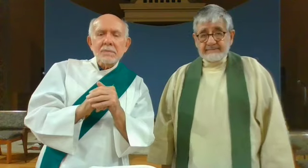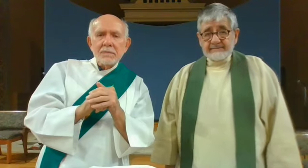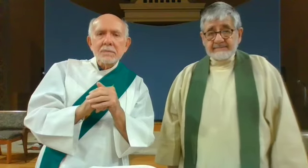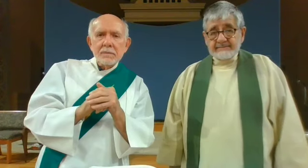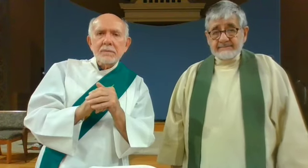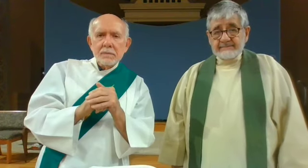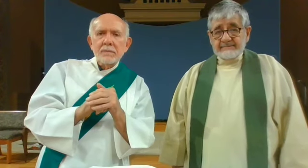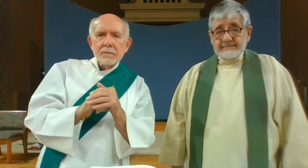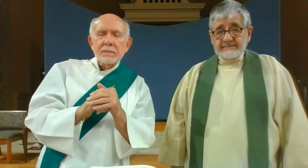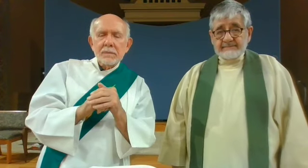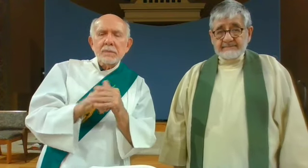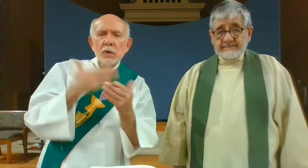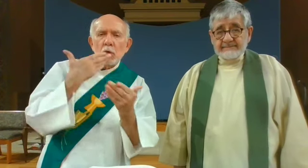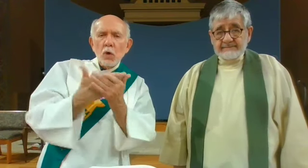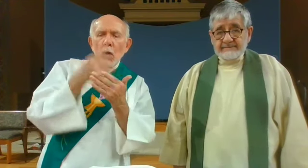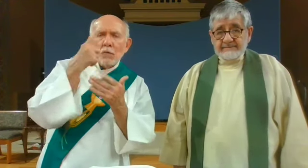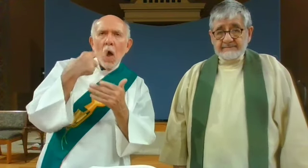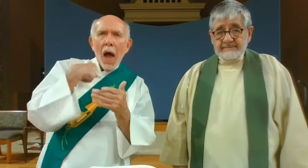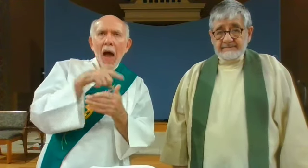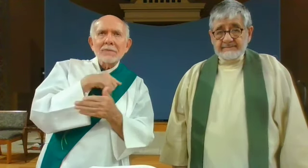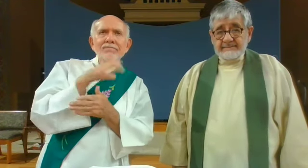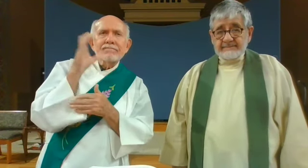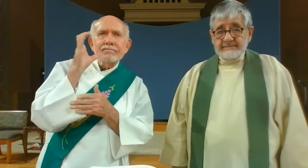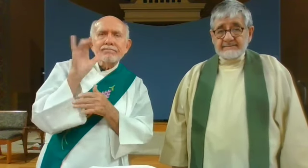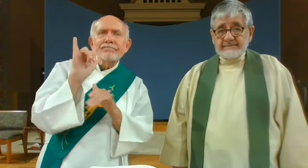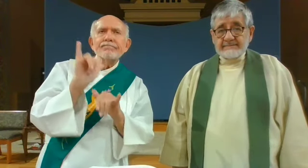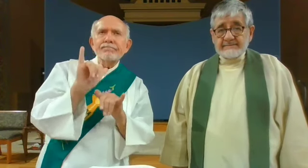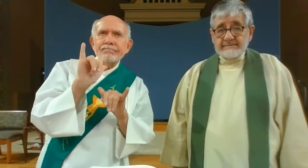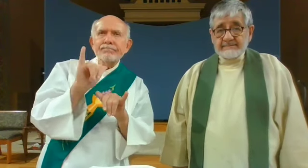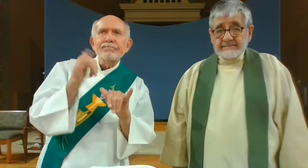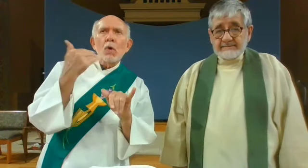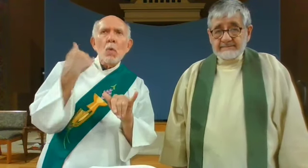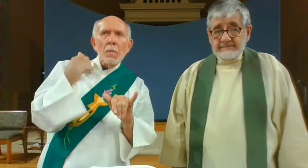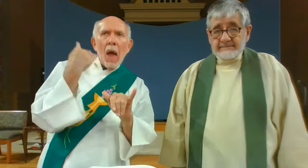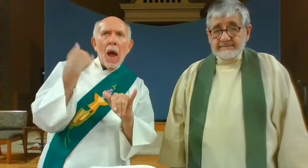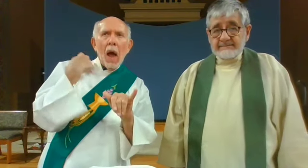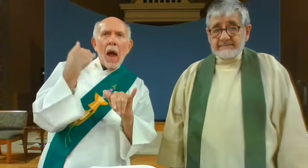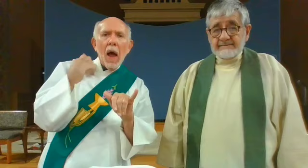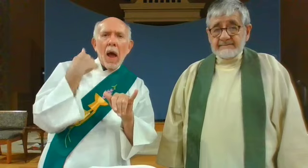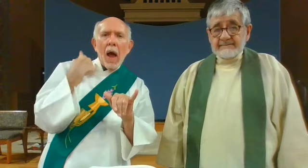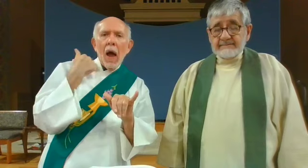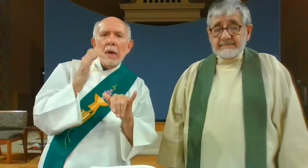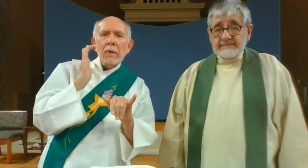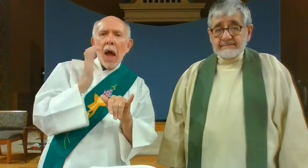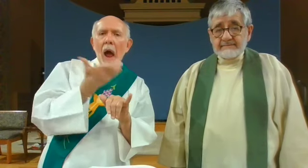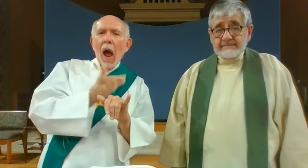it is good for us it reminds us of our responsibility